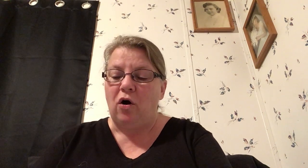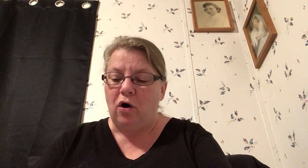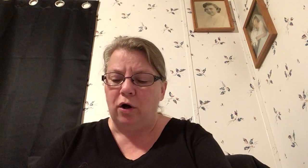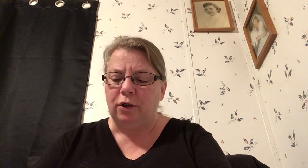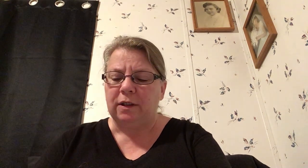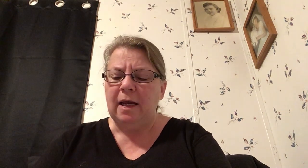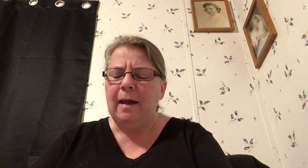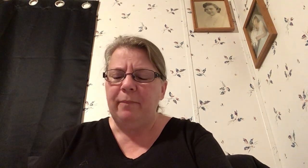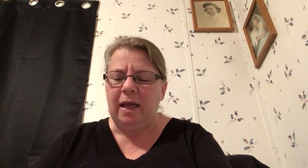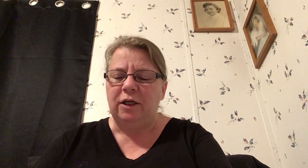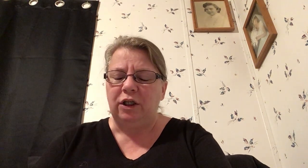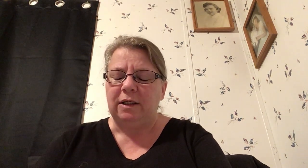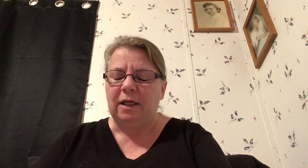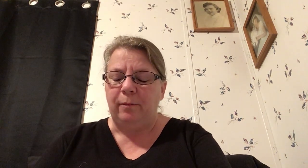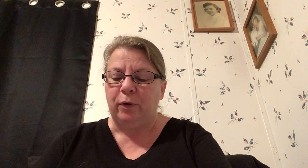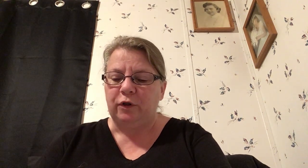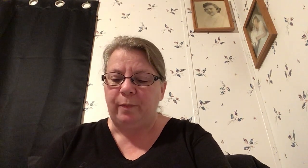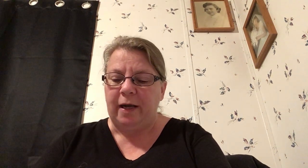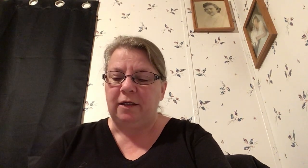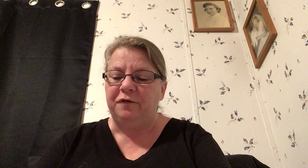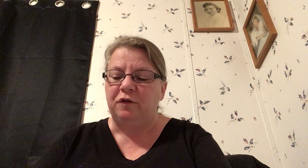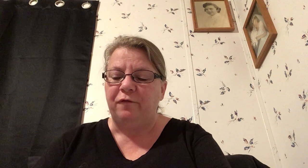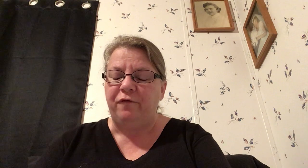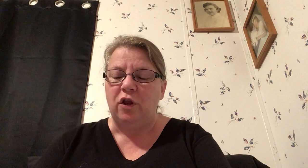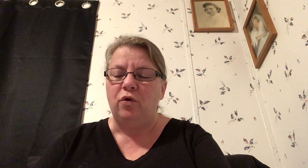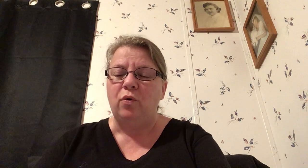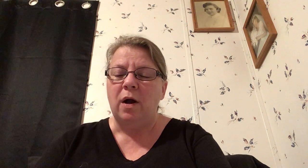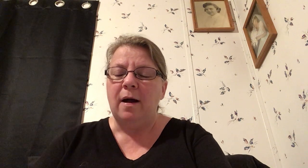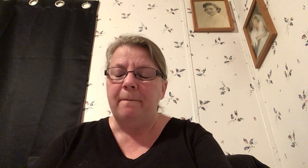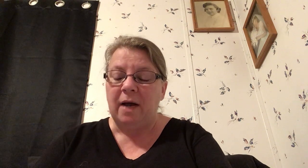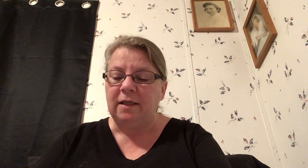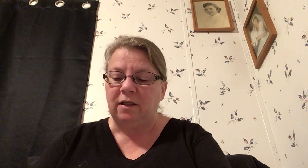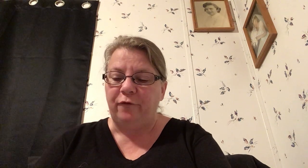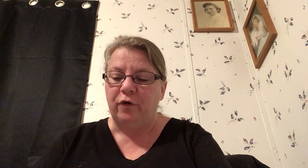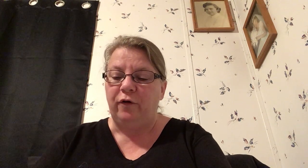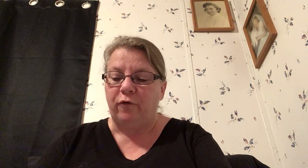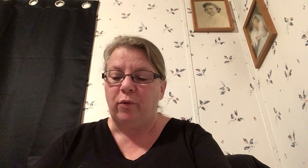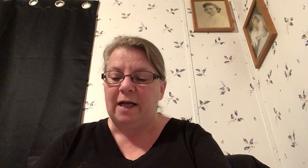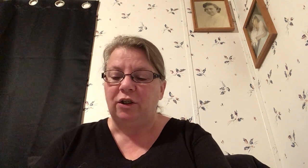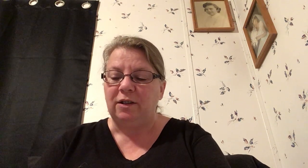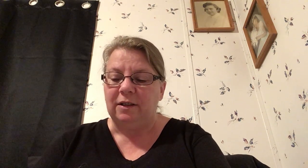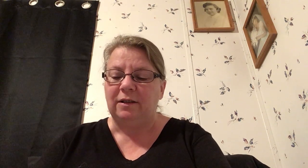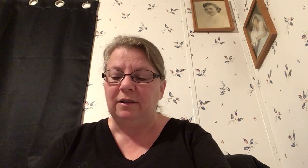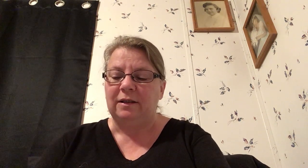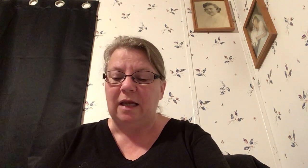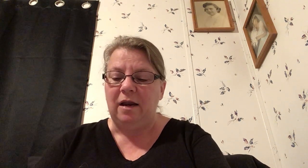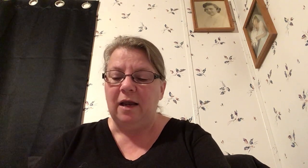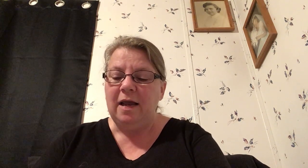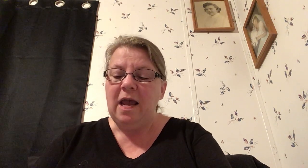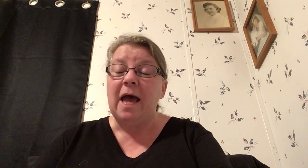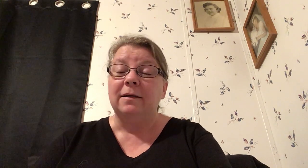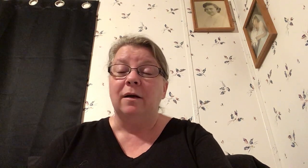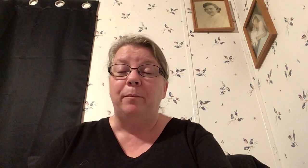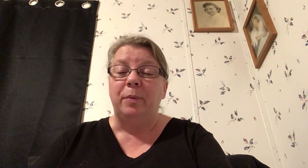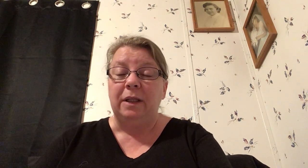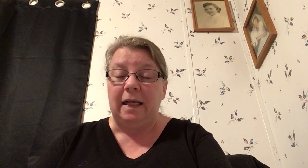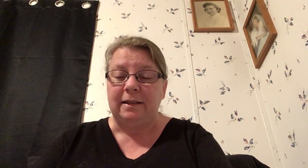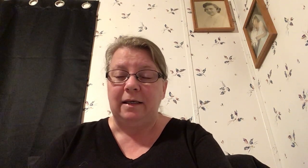heart patience and perspective to view my suffering for righteousness sake as a blessing